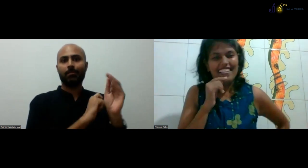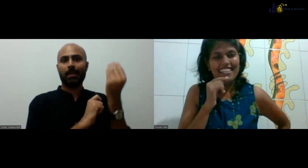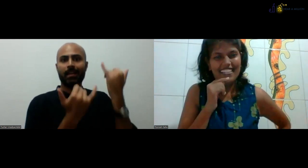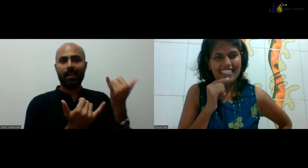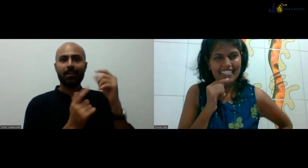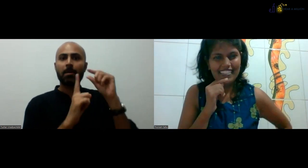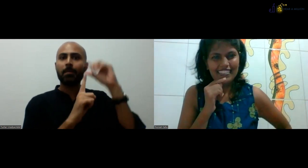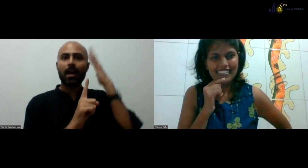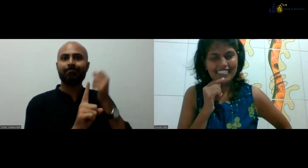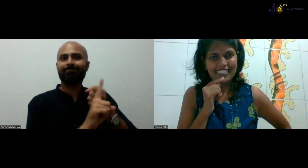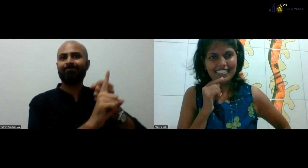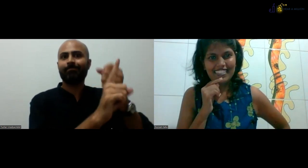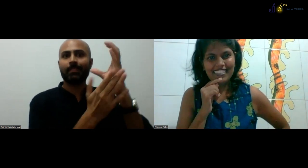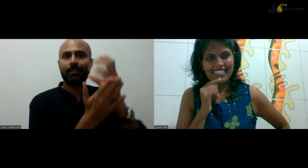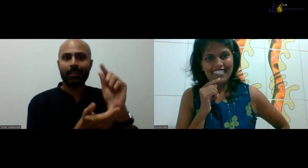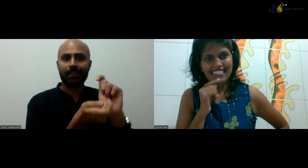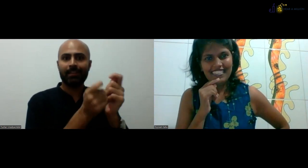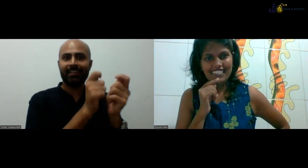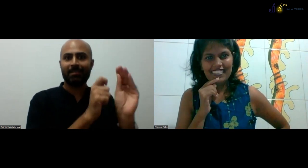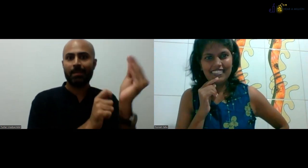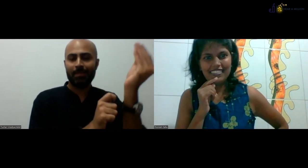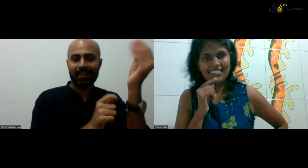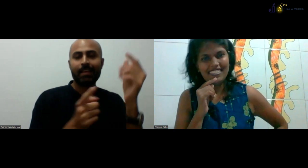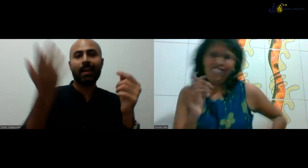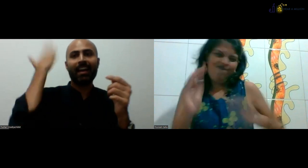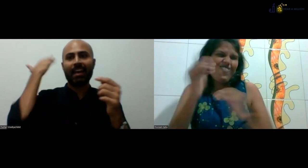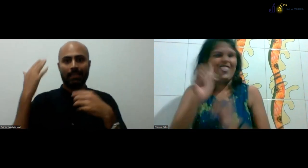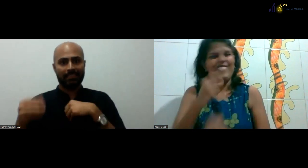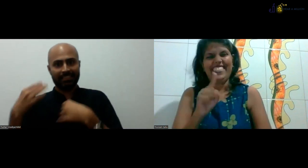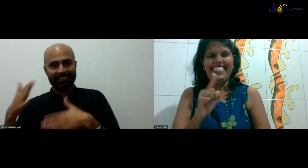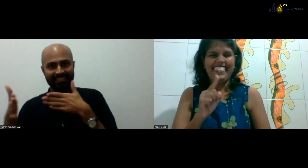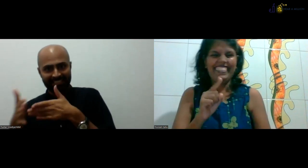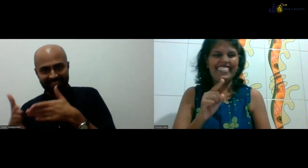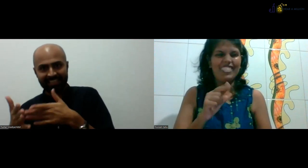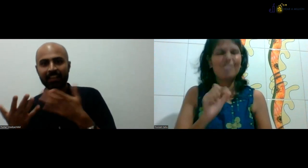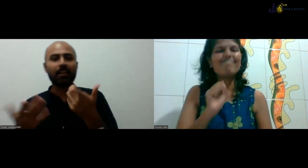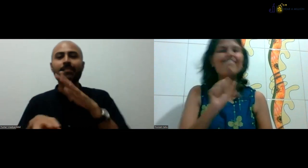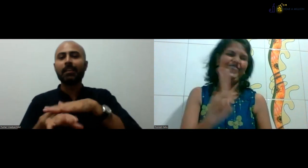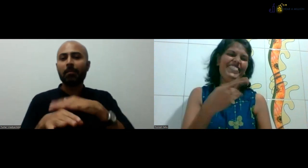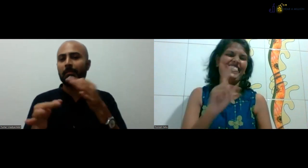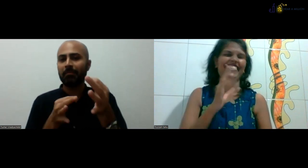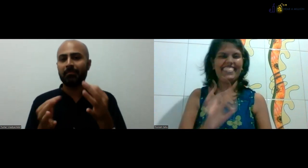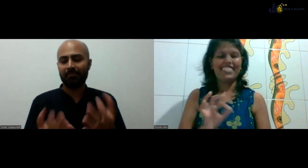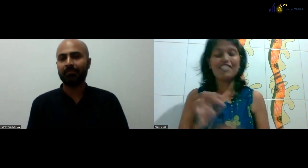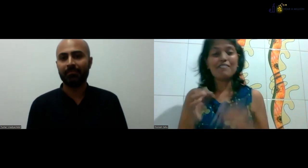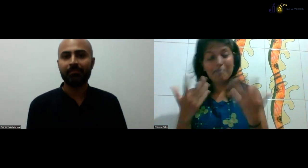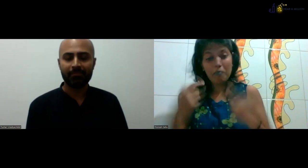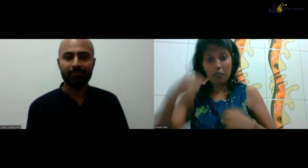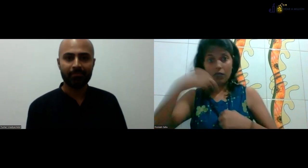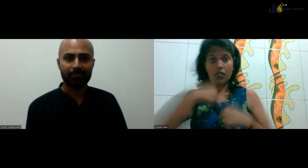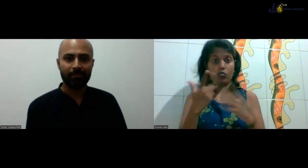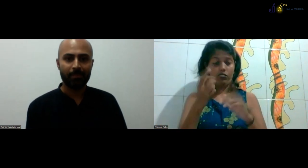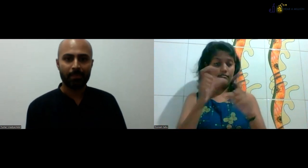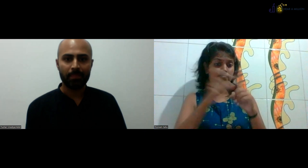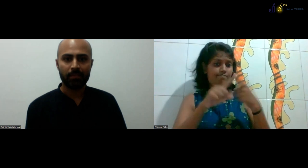and you face challenges. Now what? For me, who have fought for the curriculum. I hope that things will